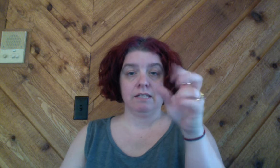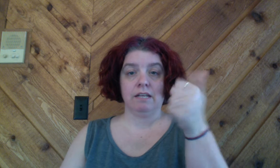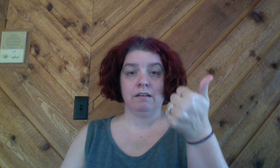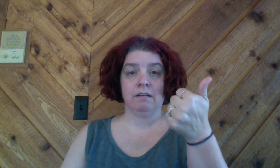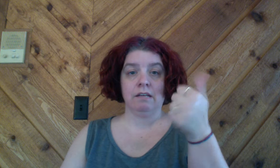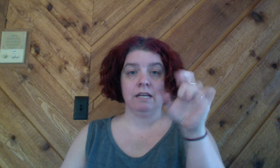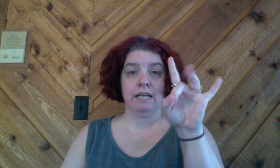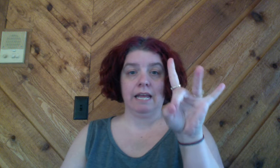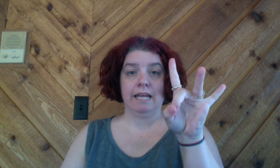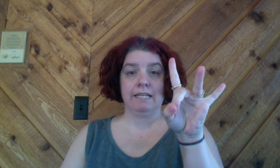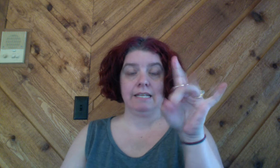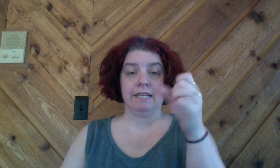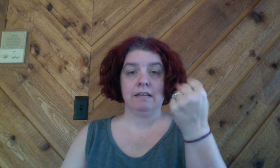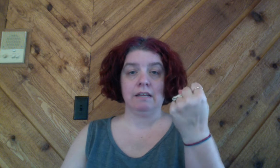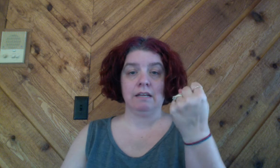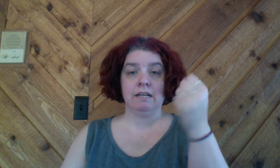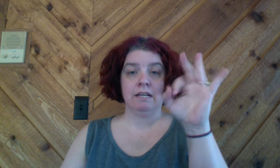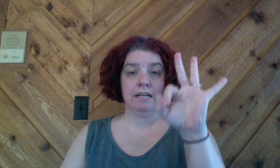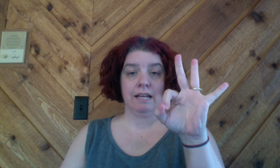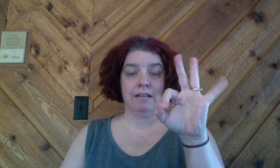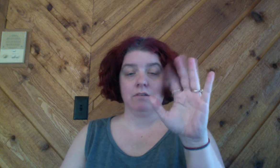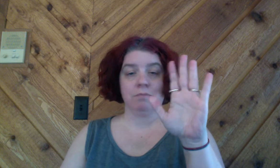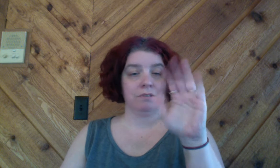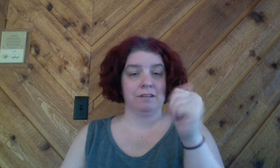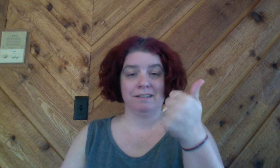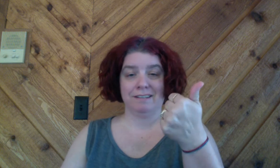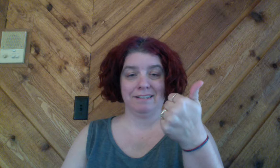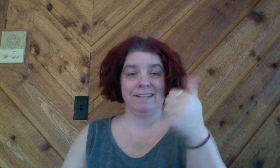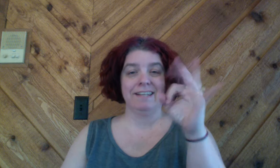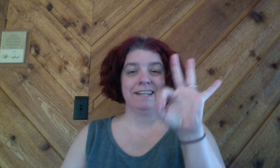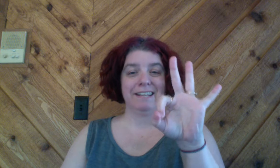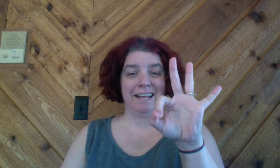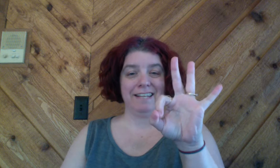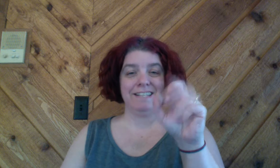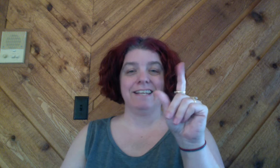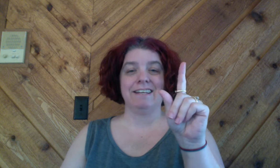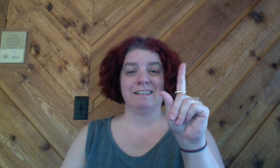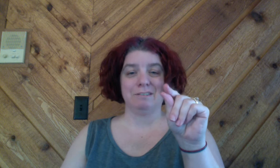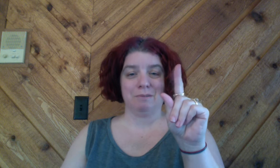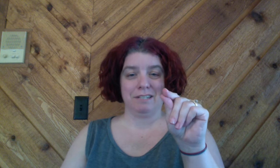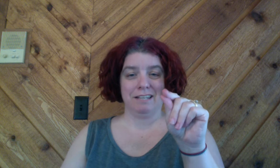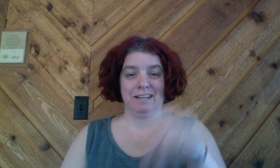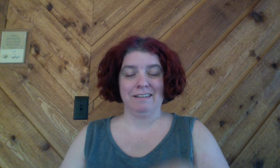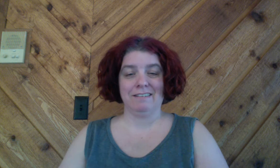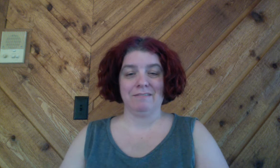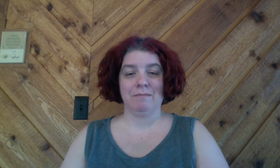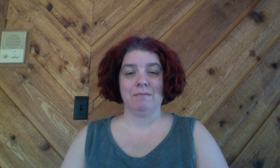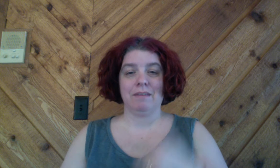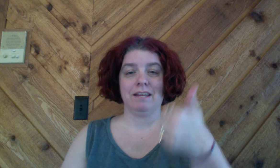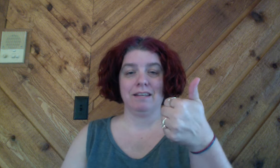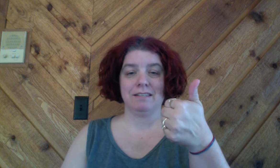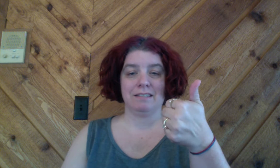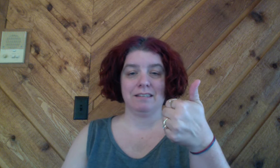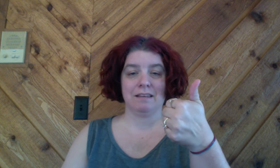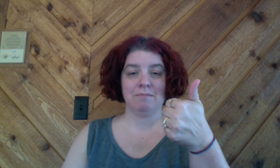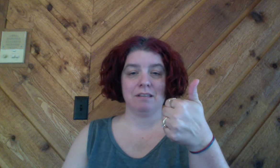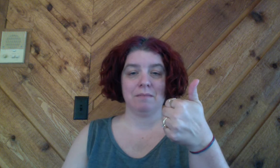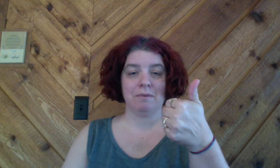18 19 19 20 remember that it is the thumb thumb's up